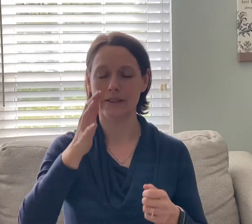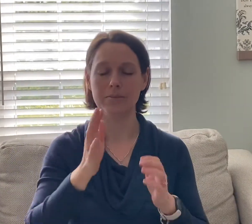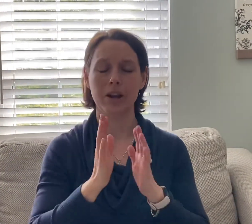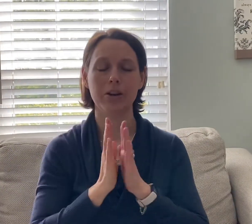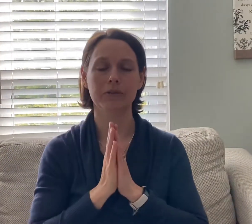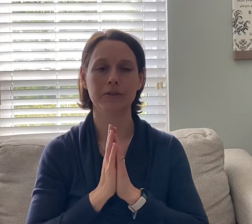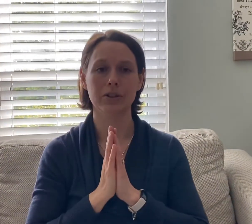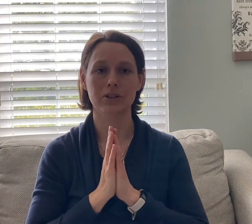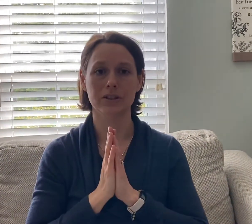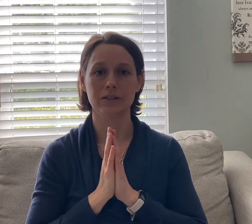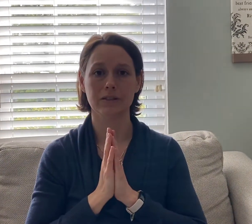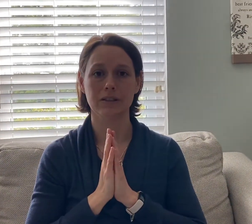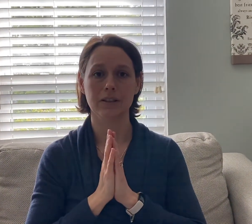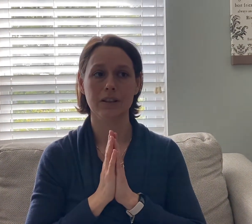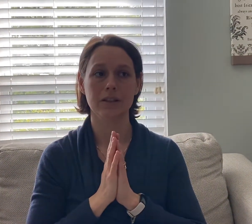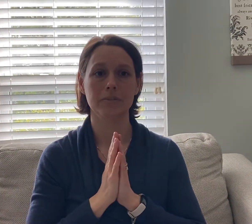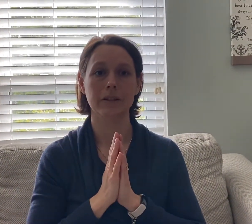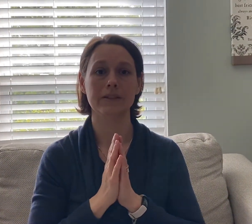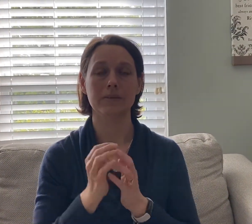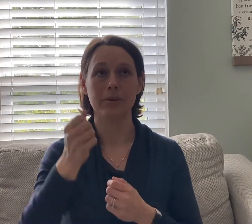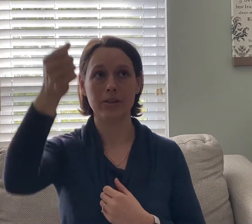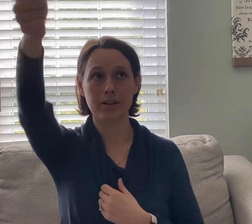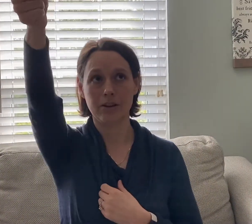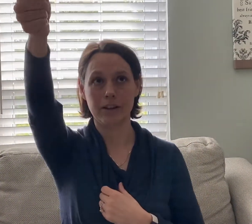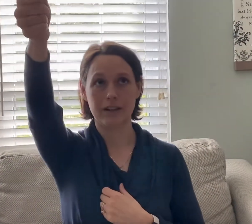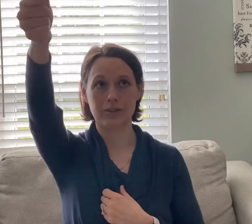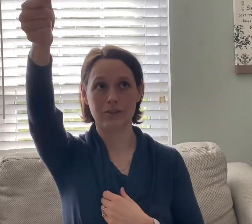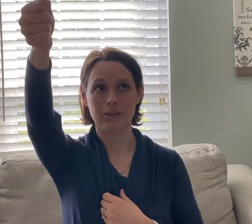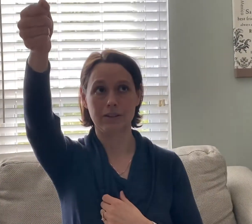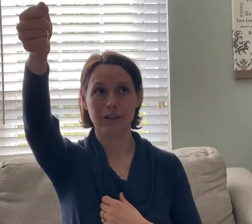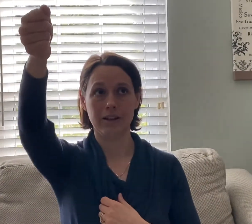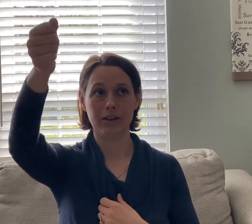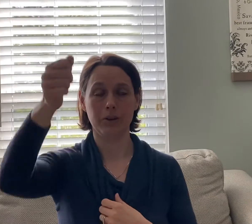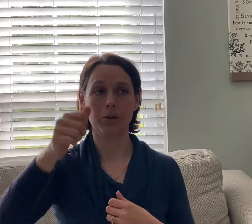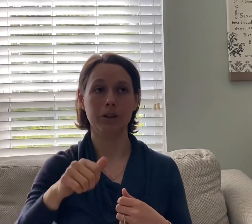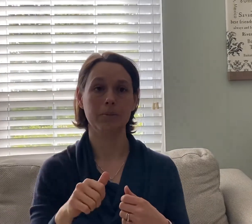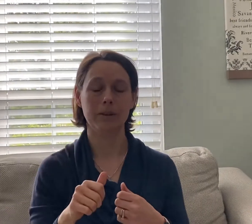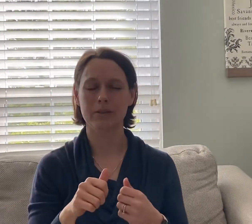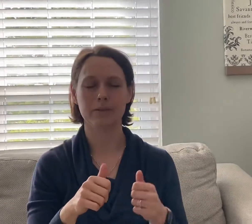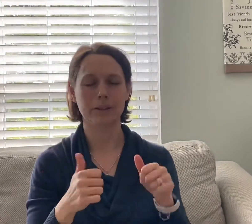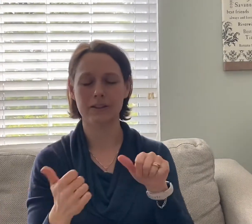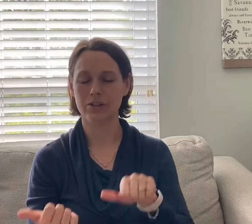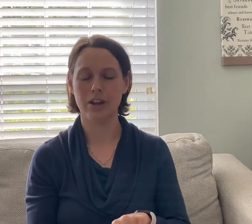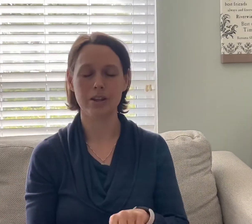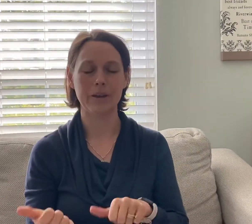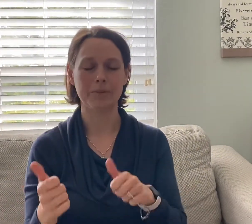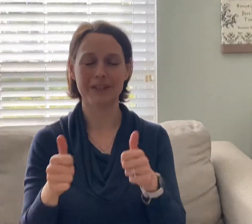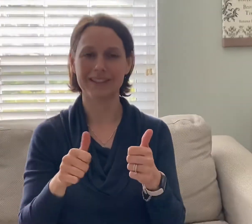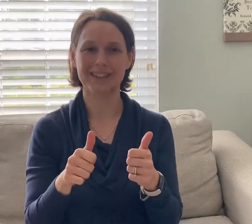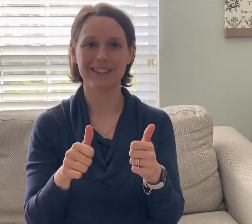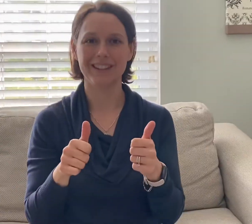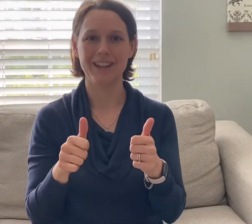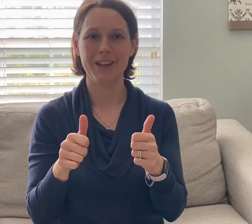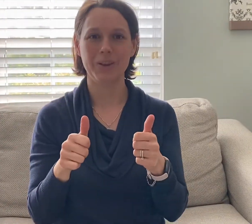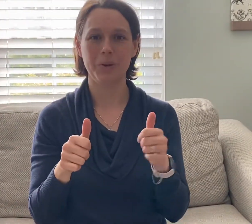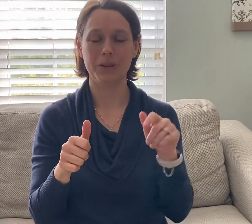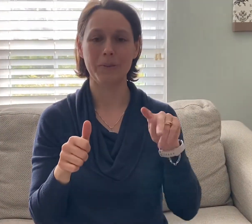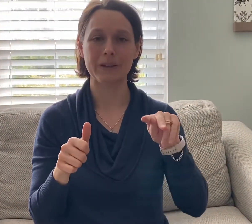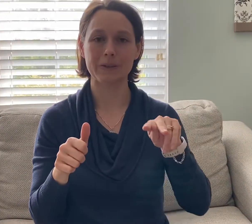Mary of a virgin blessed Michael the archangel the holy blessed John the Baptist the holy Apostles